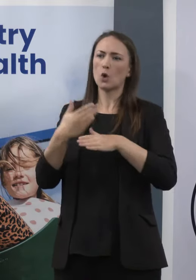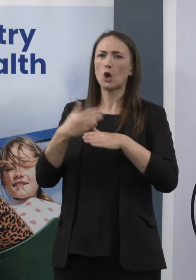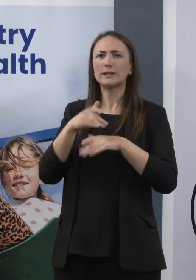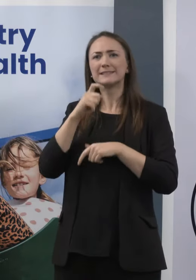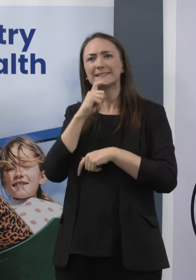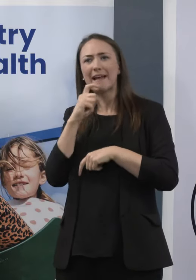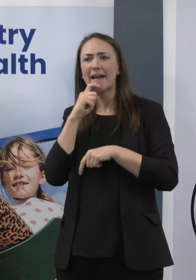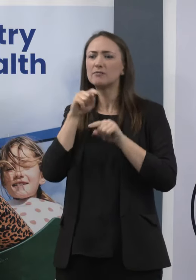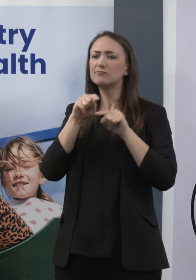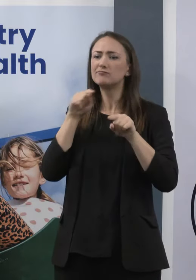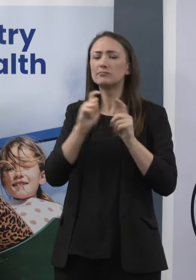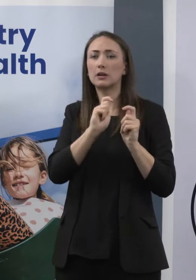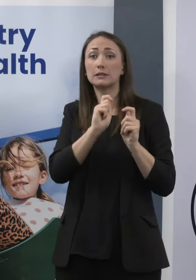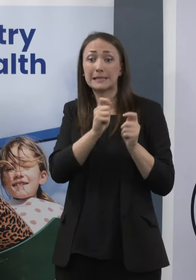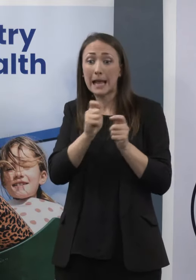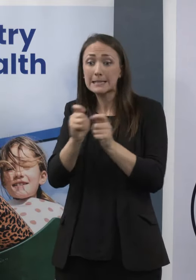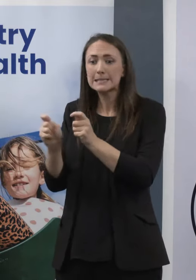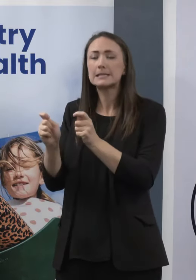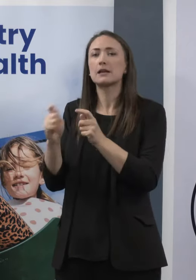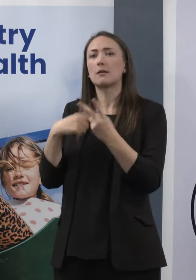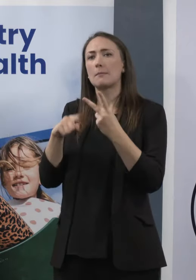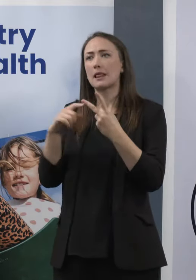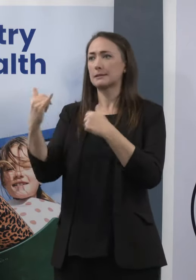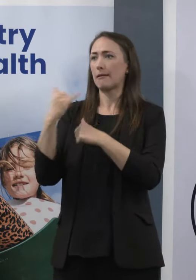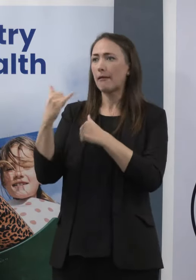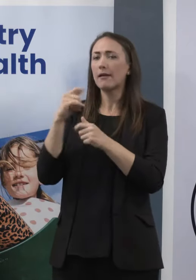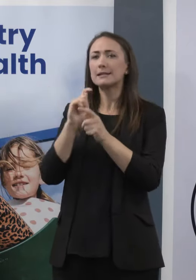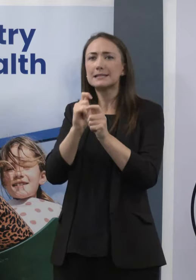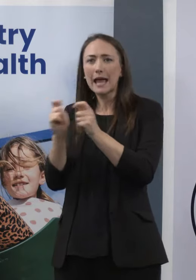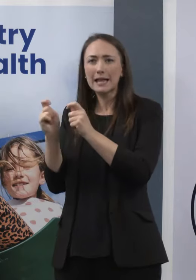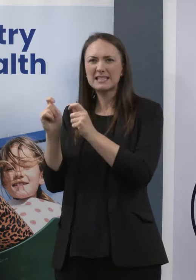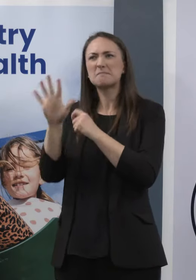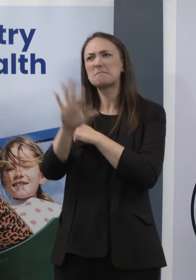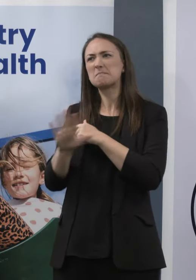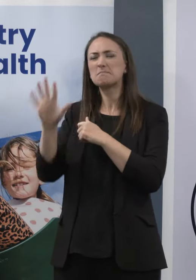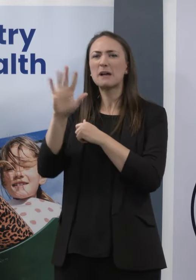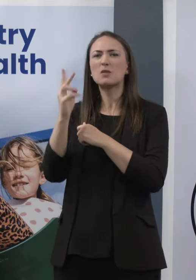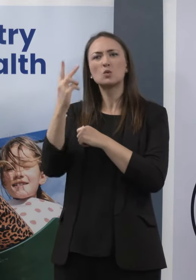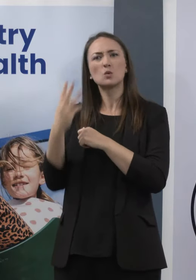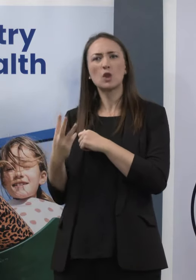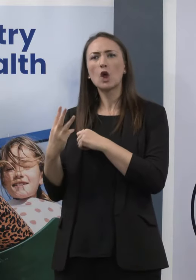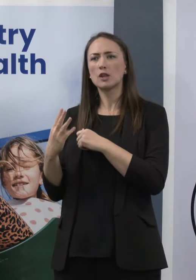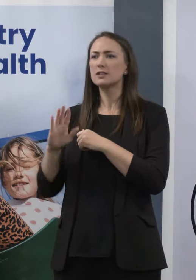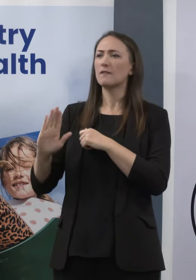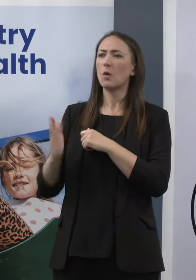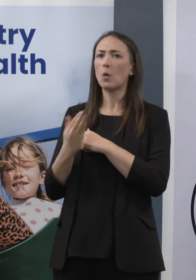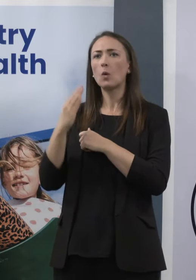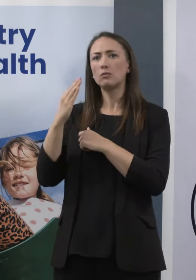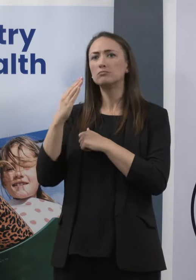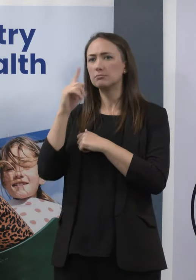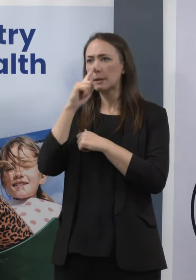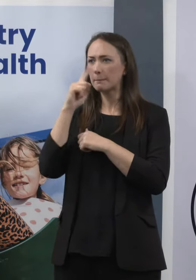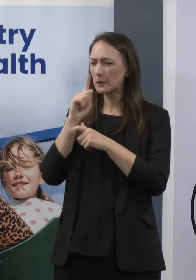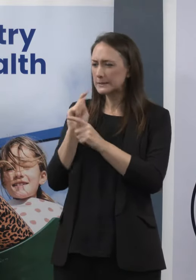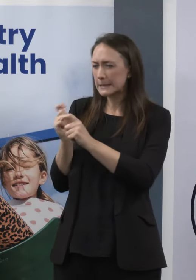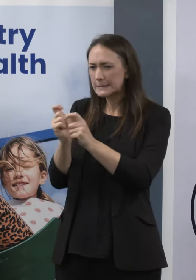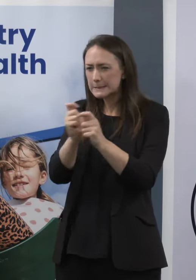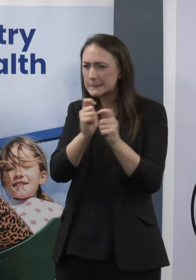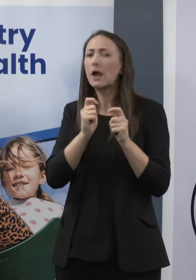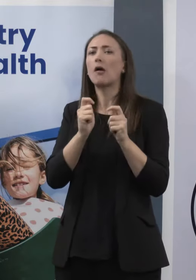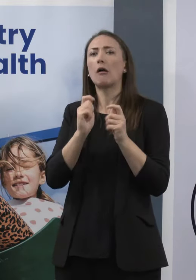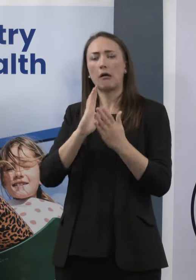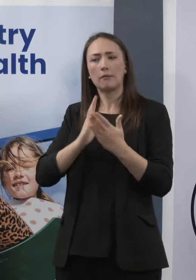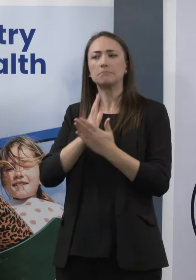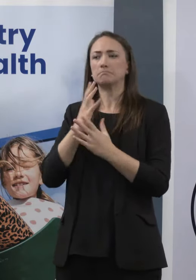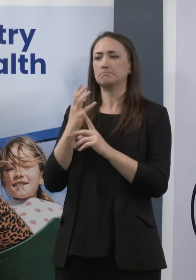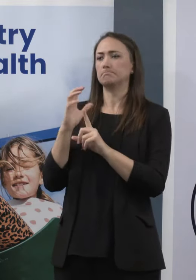14 per 1,000. So we're probably picking up around two-thirds of the cases with our community testing, which is pretty good this